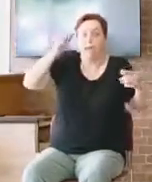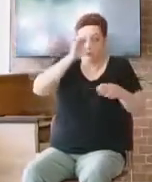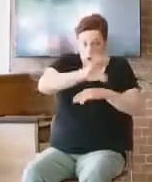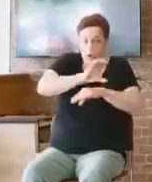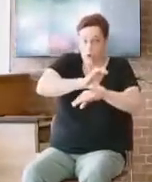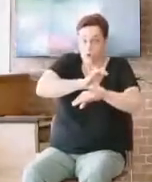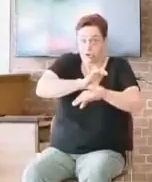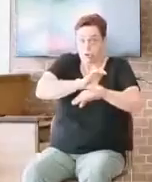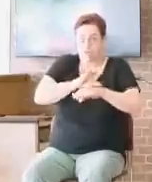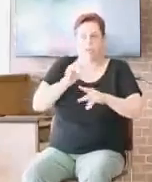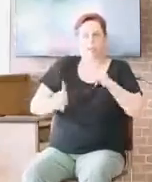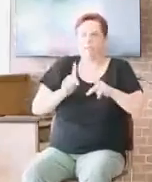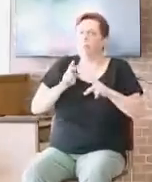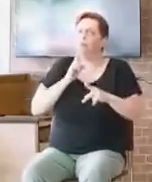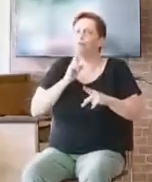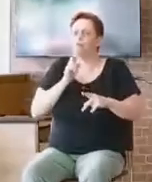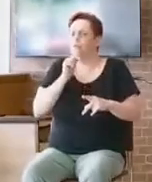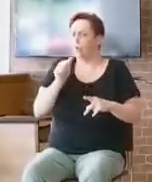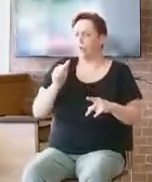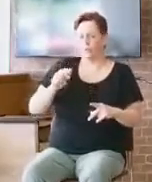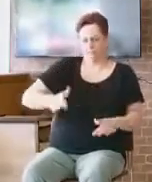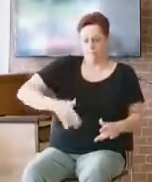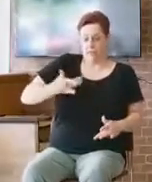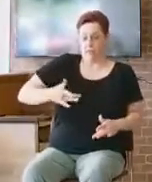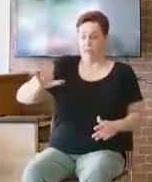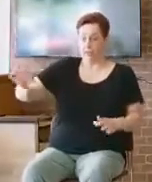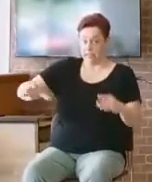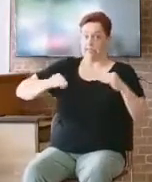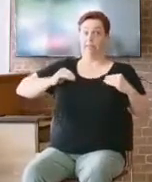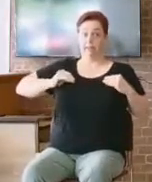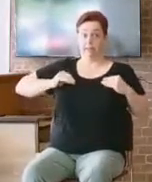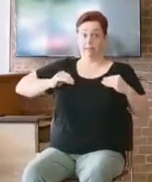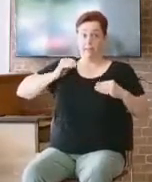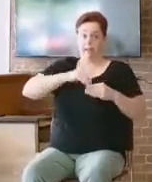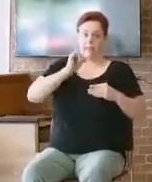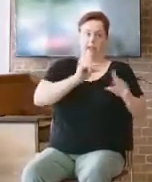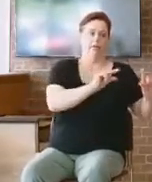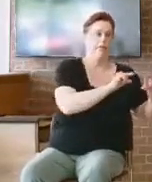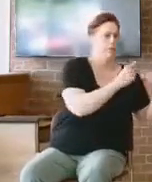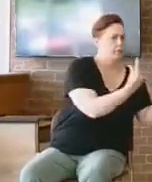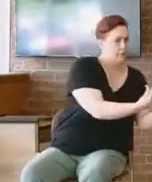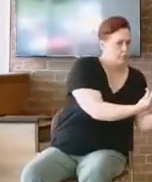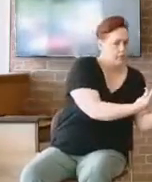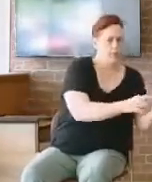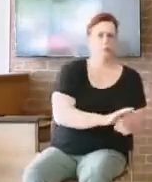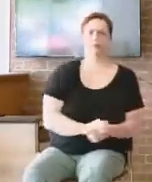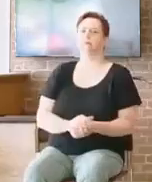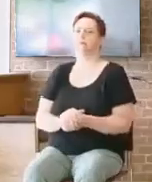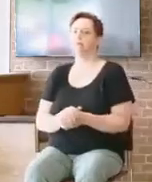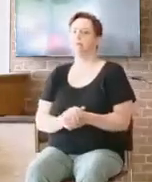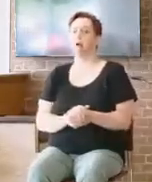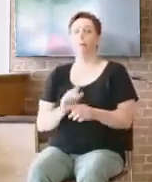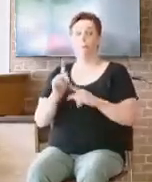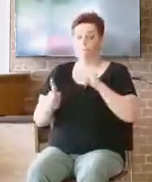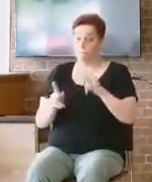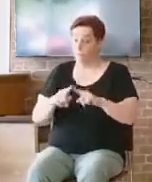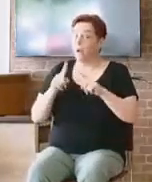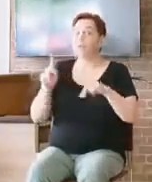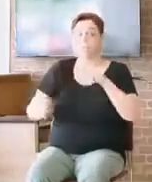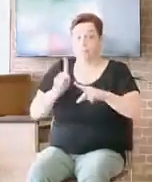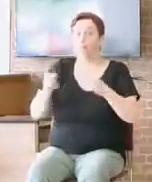it's like, we don't really need you. But people want that acceptance. They desire it in anything that they do.